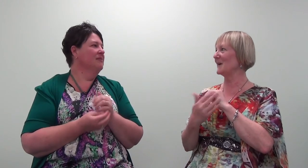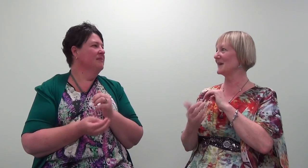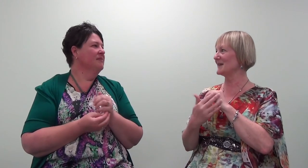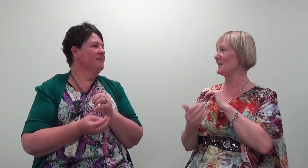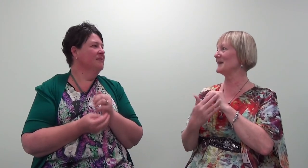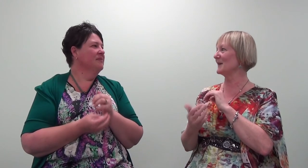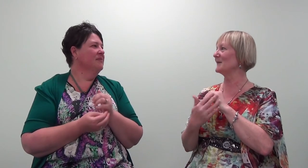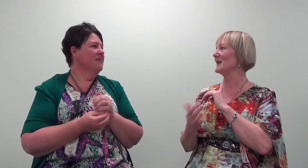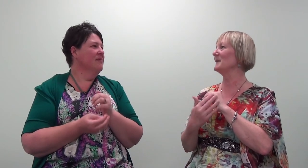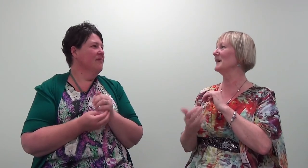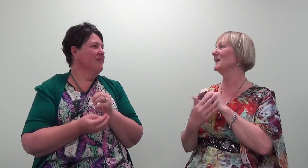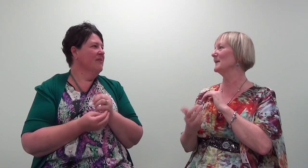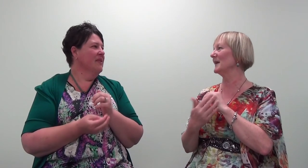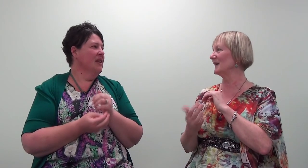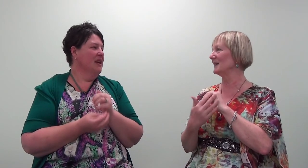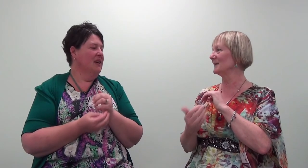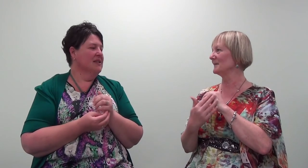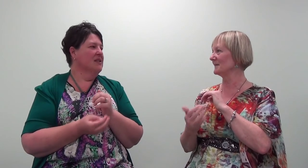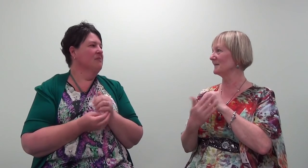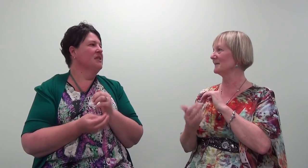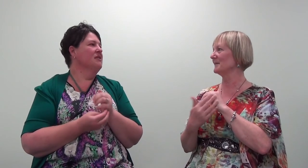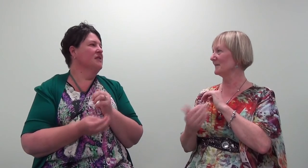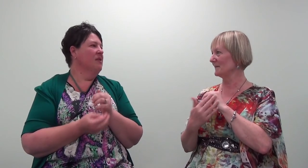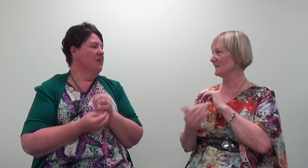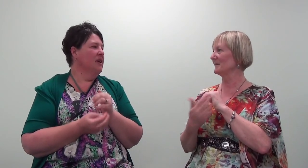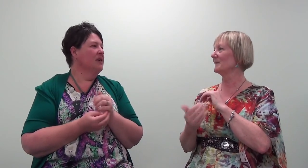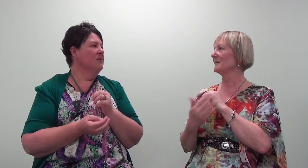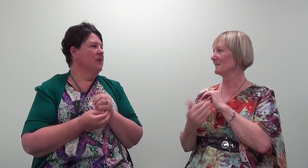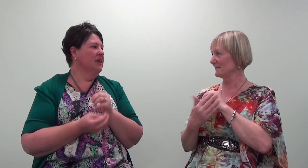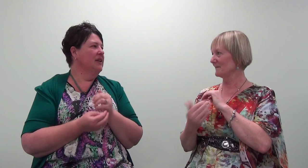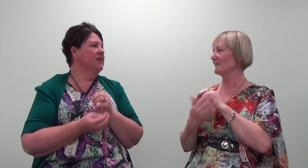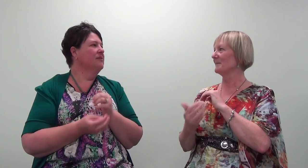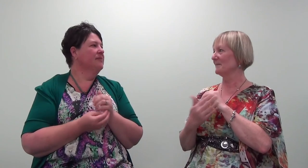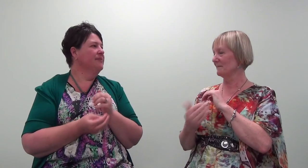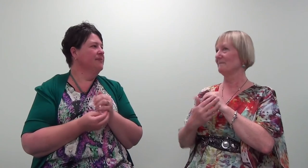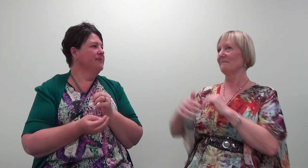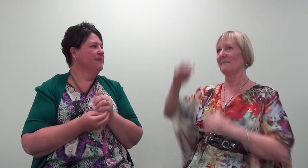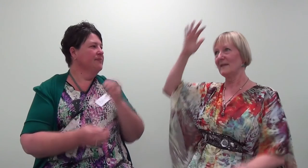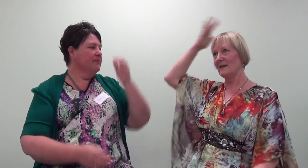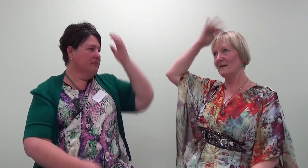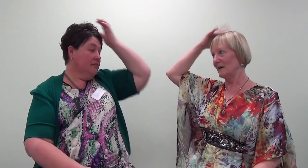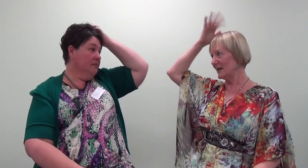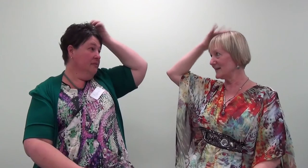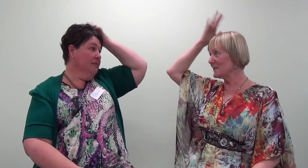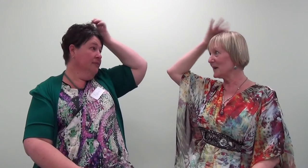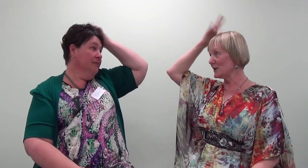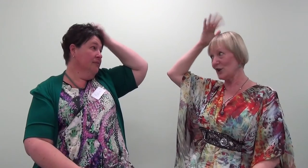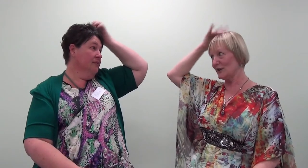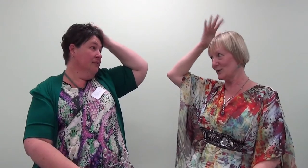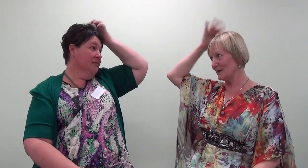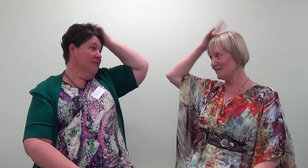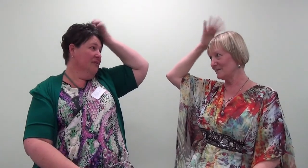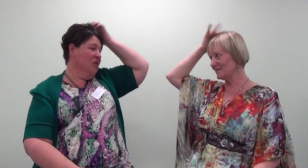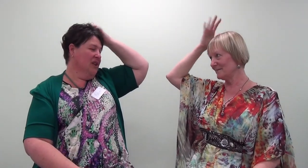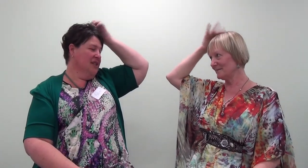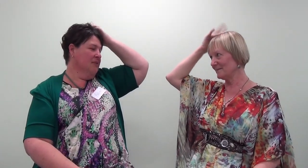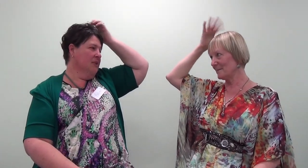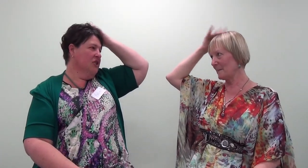And I accept myself deeply and completely. And I accept myself deeply and completely. I'm releasing my judgement. I'm my